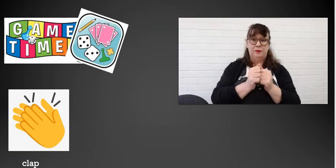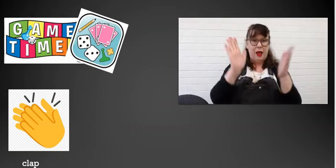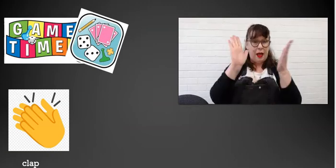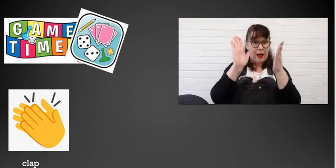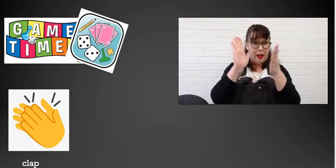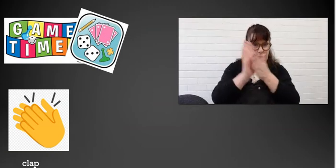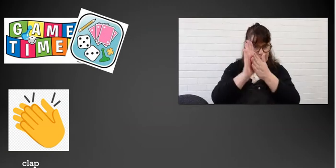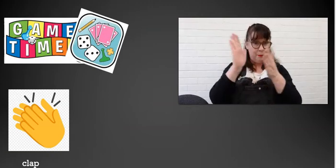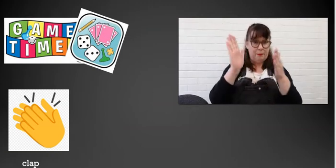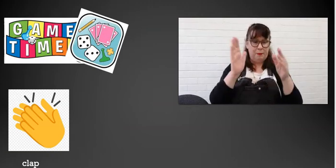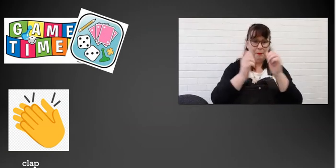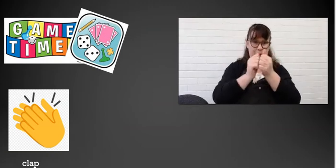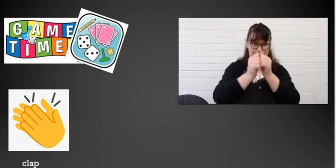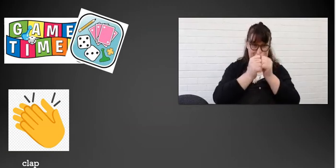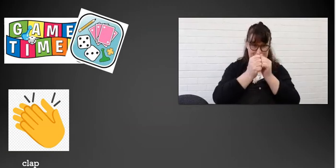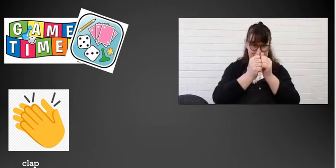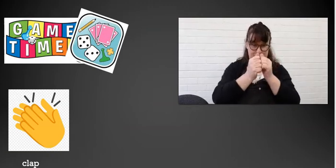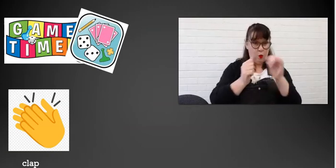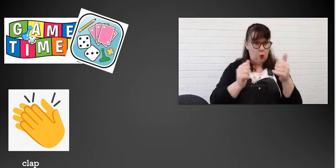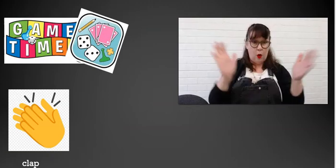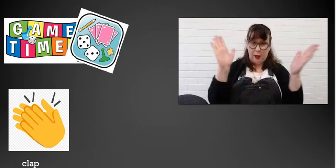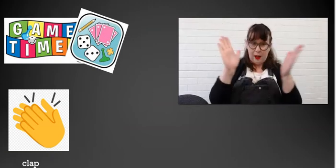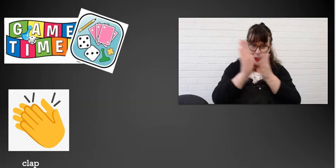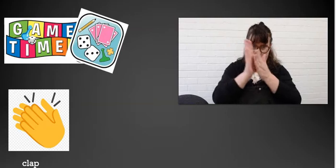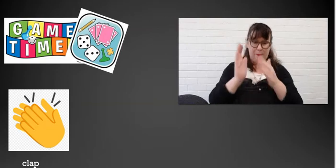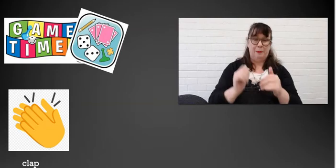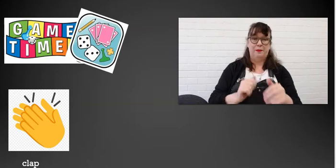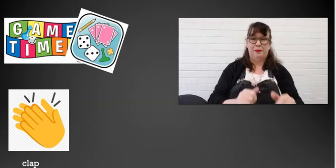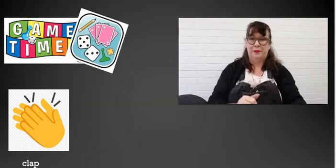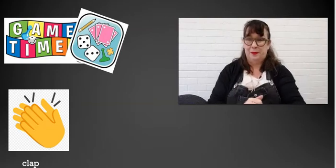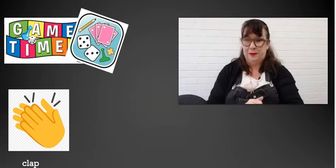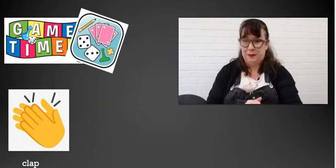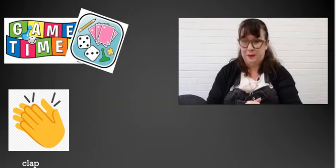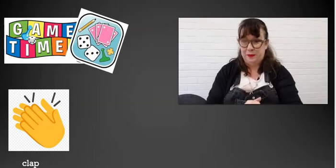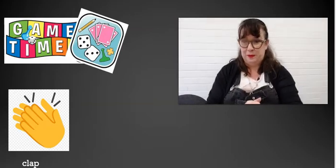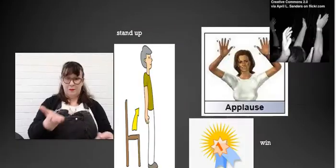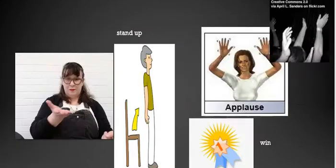Game time. Clap, game or clap.